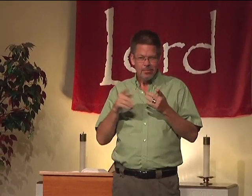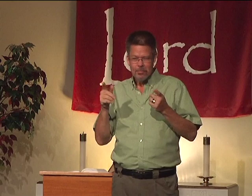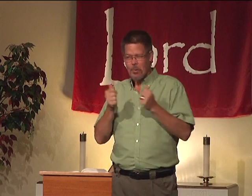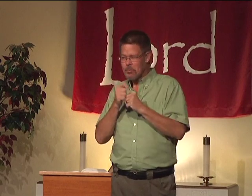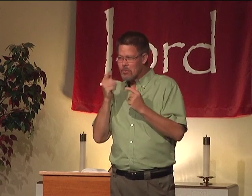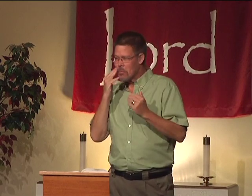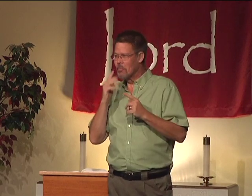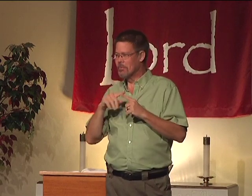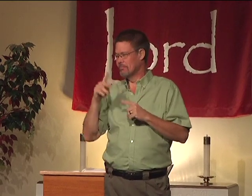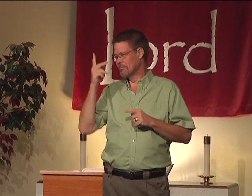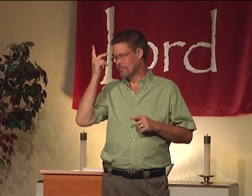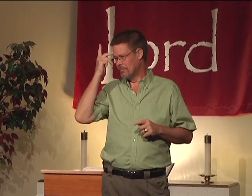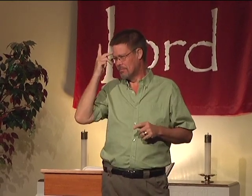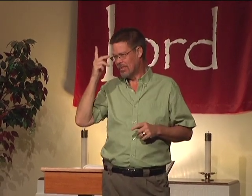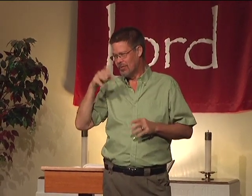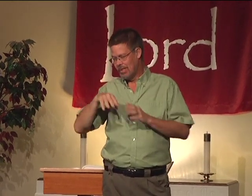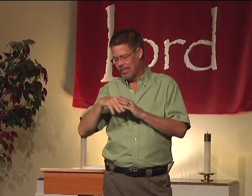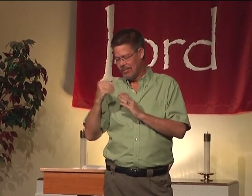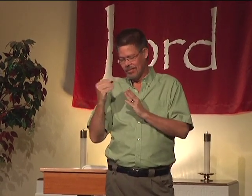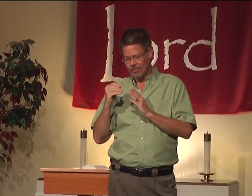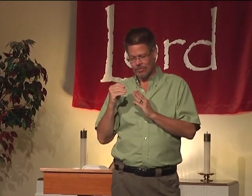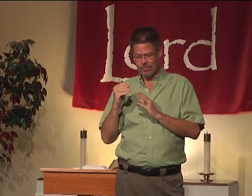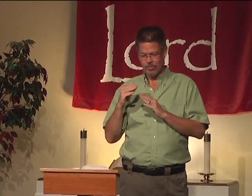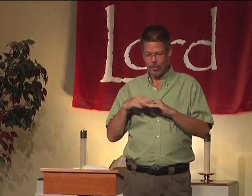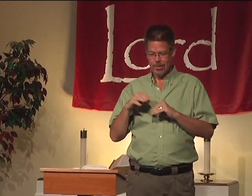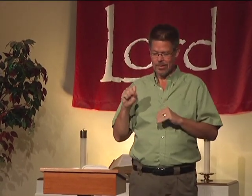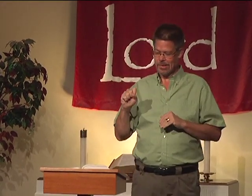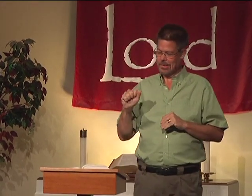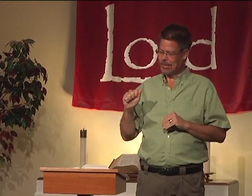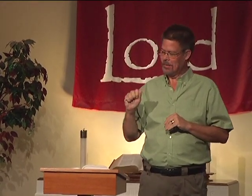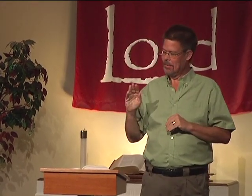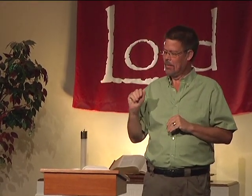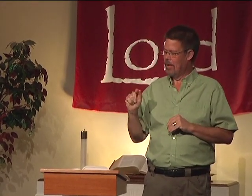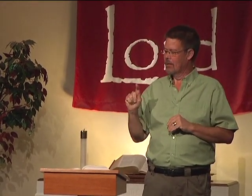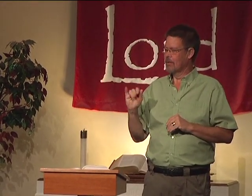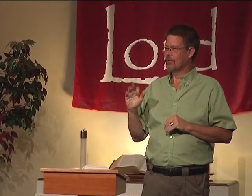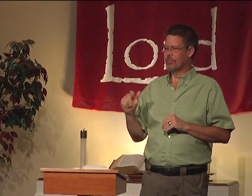church. And again, some of you know that Pierre is away on sabbatical.